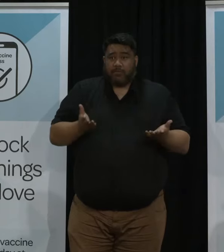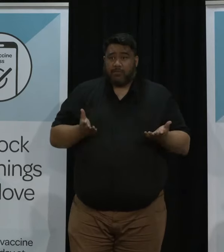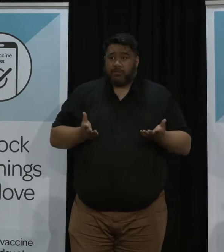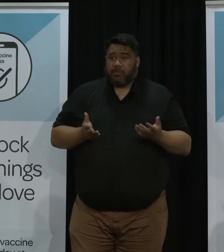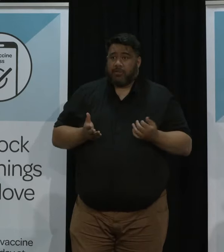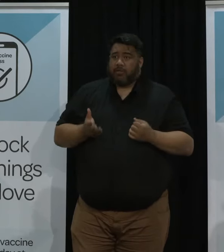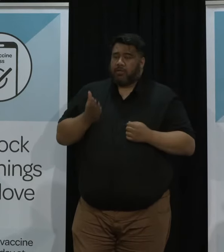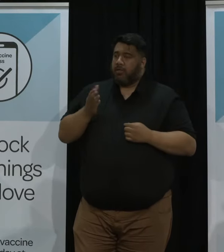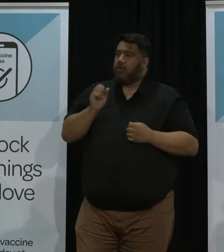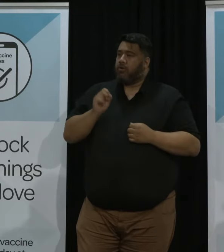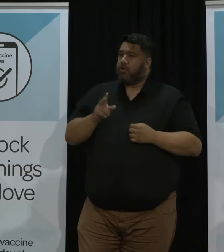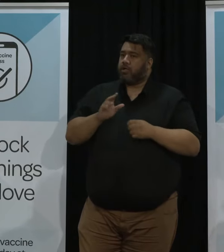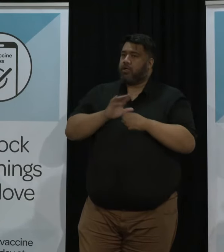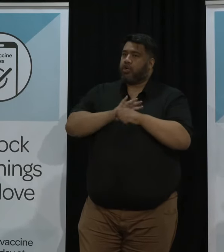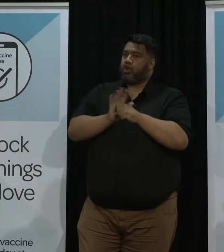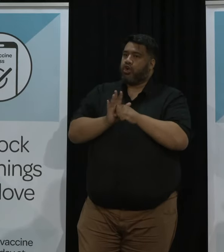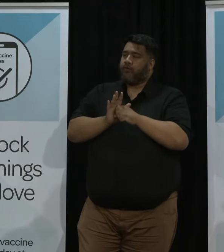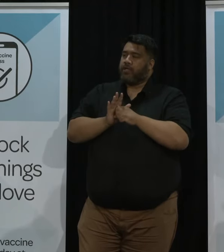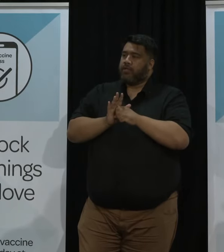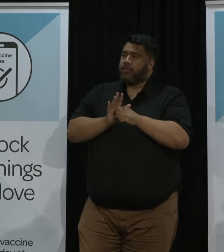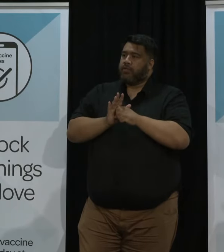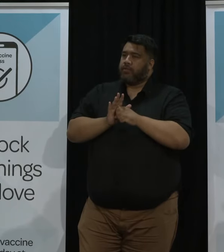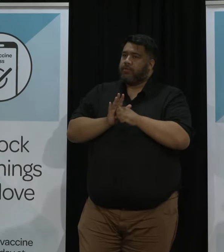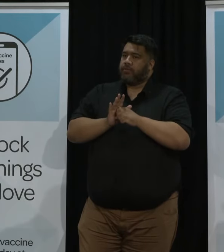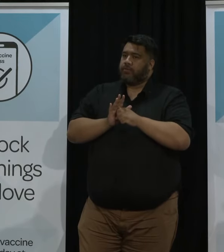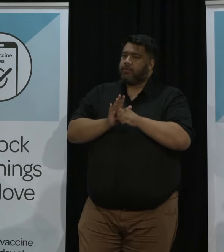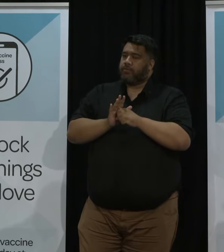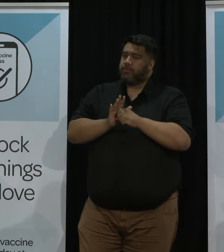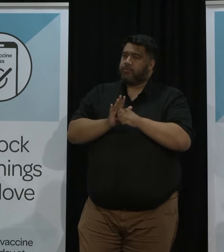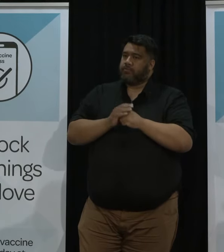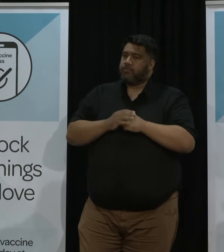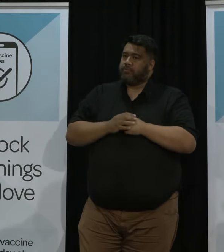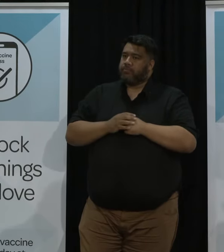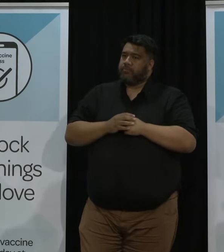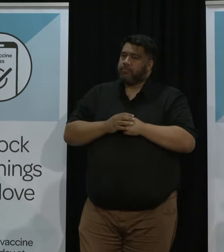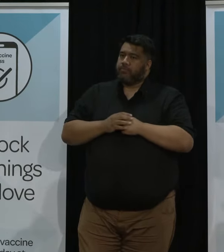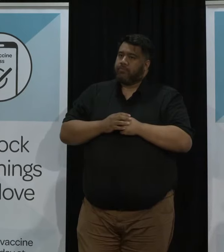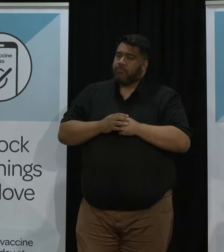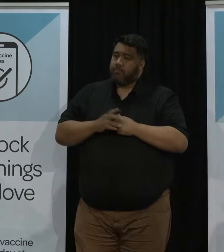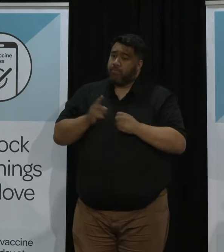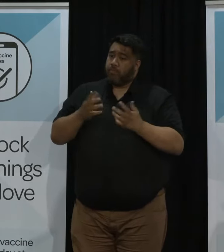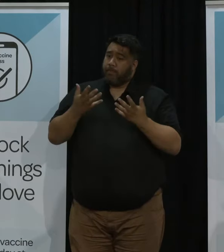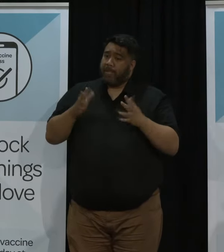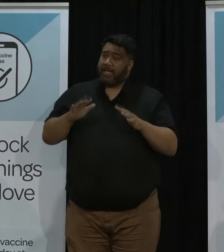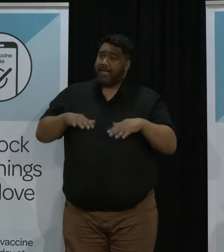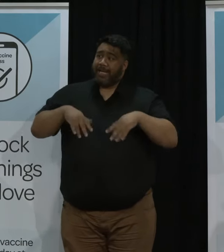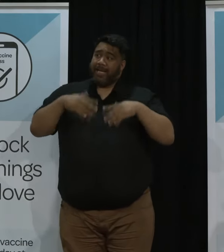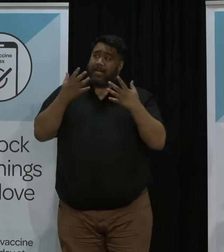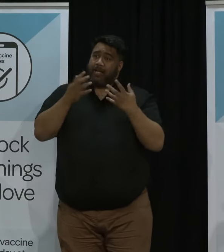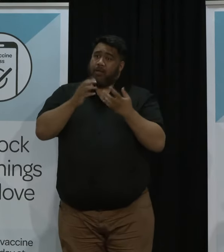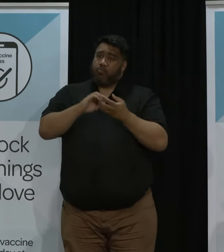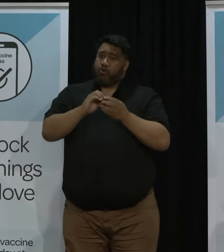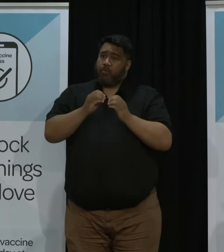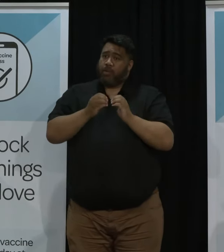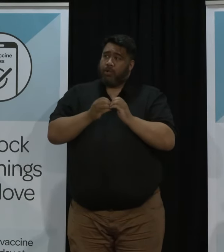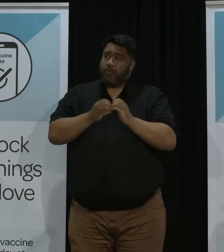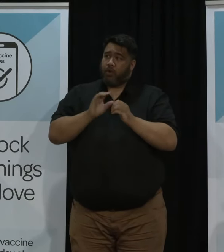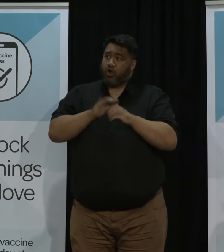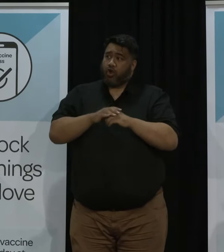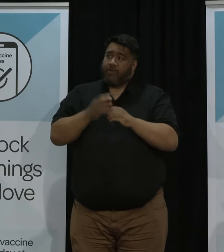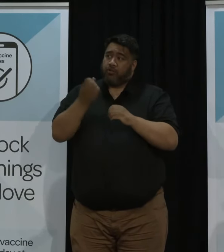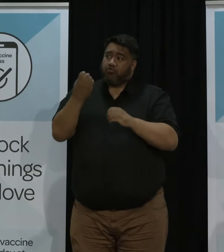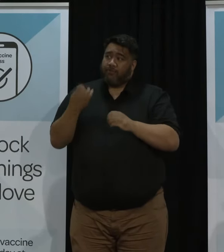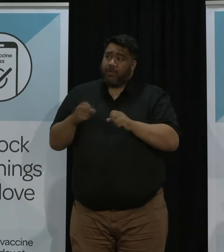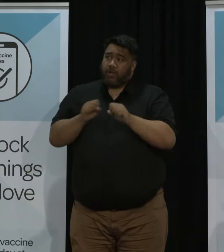COVID, please, Prime Minister Yeah Have there been any issues raised with you about the first few days of the traffic light